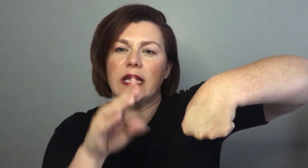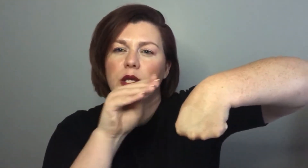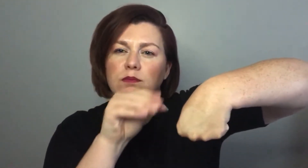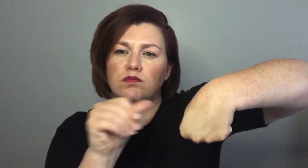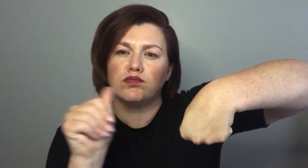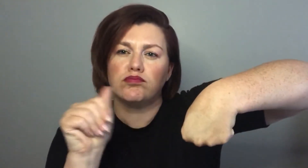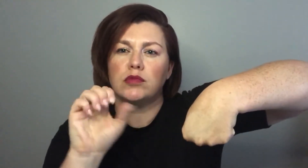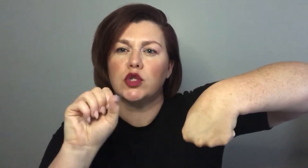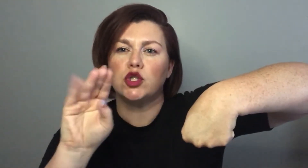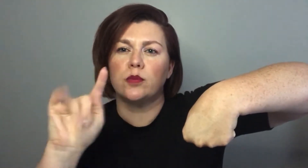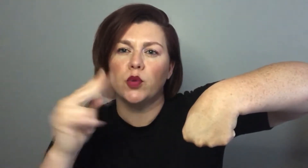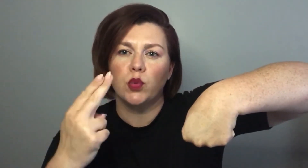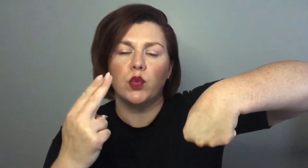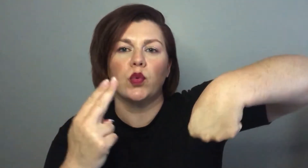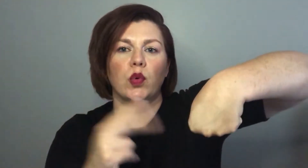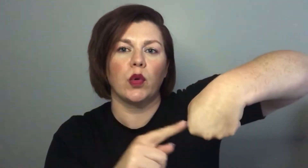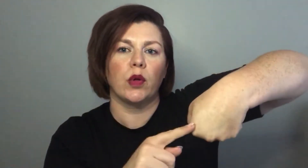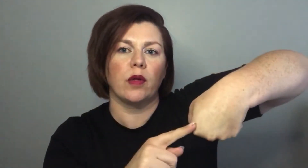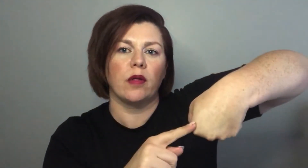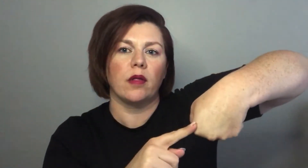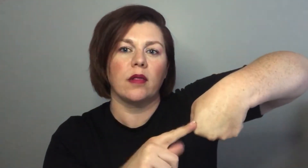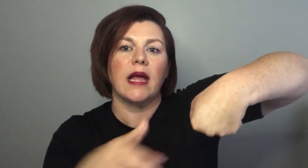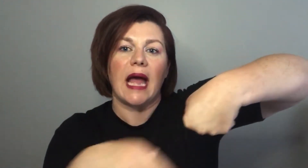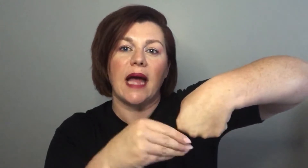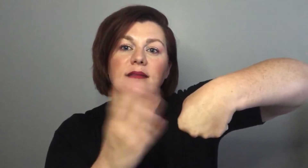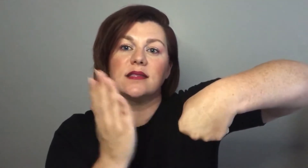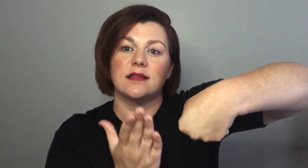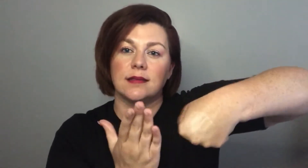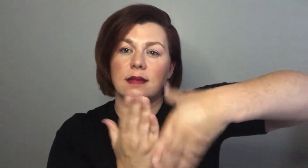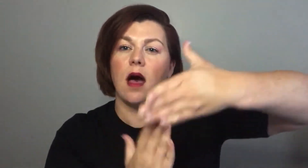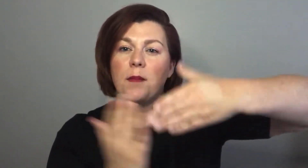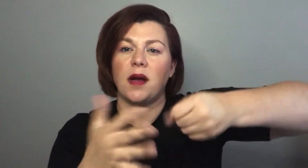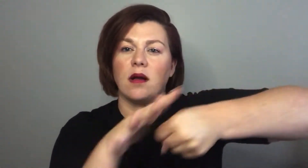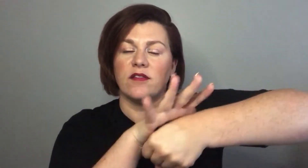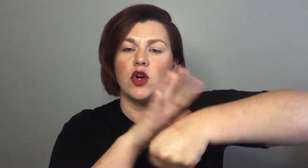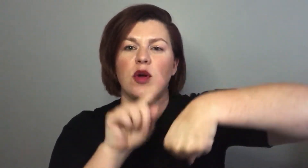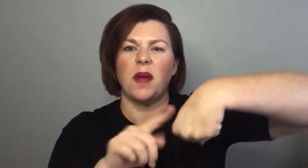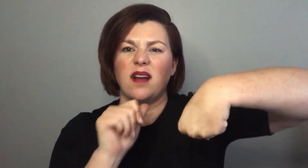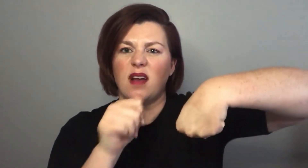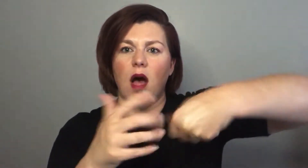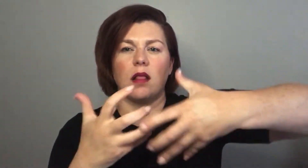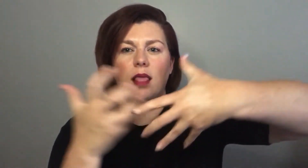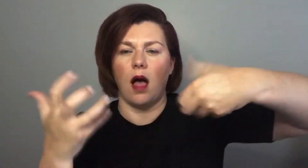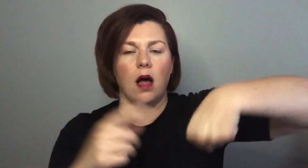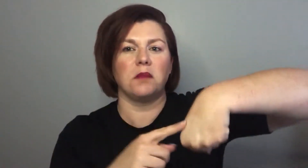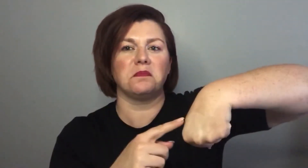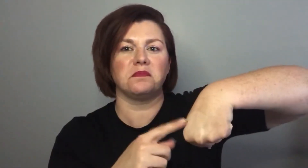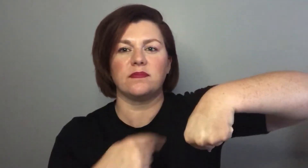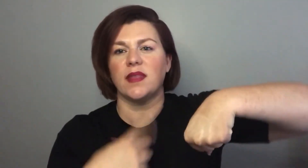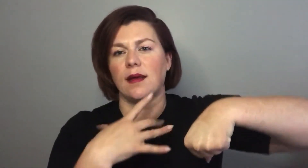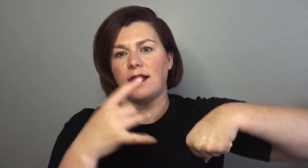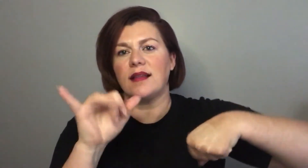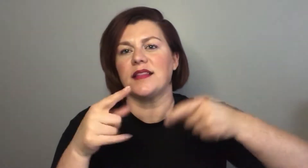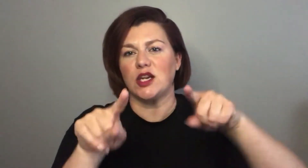and it's a really smooth coverage it adds a light coverage